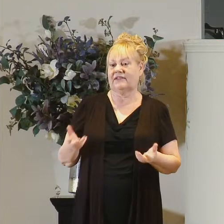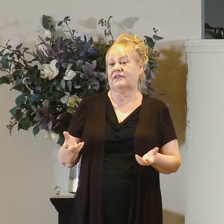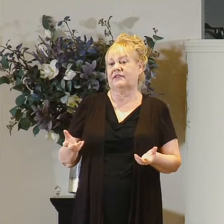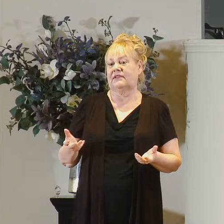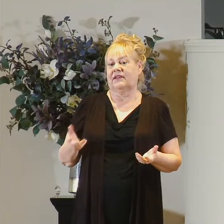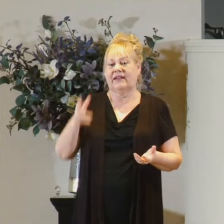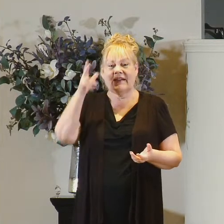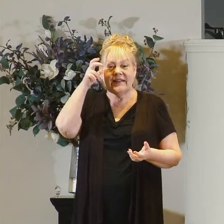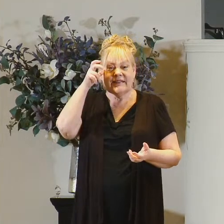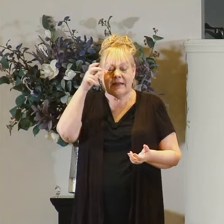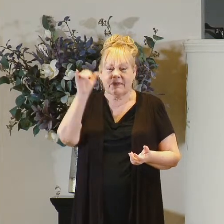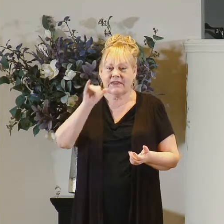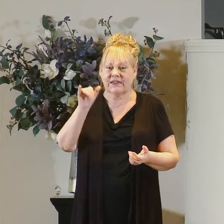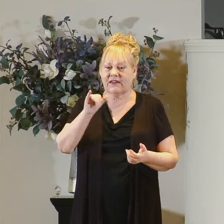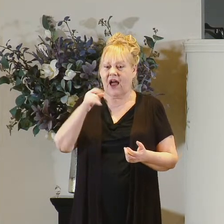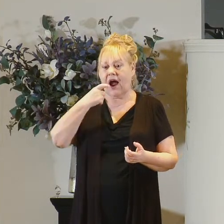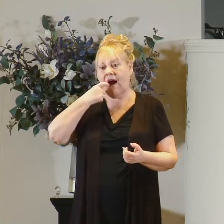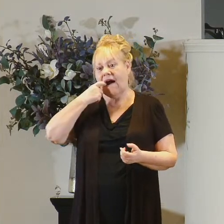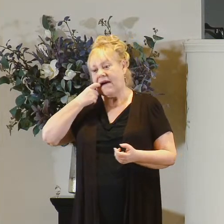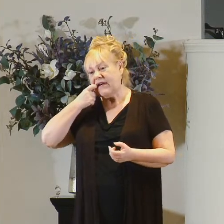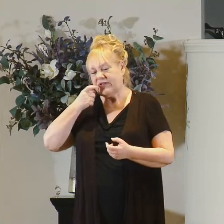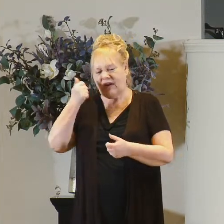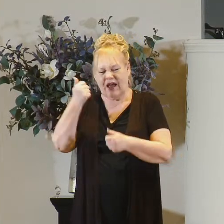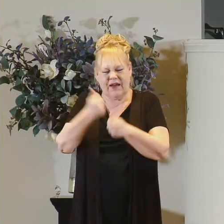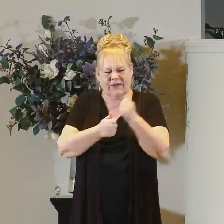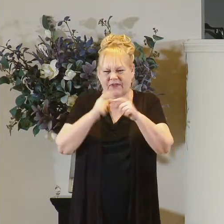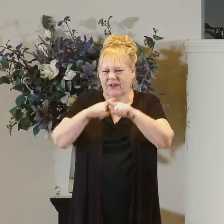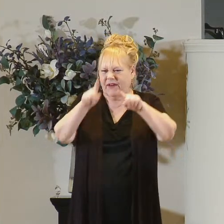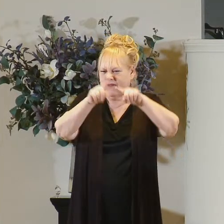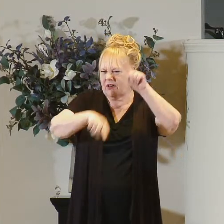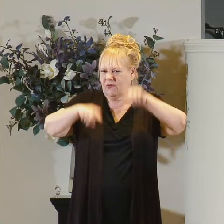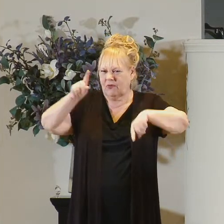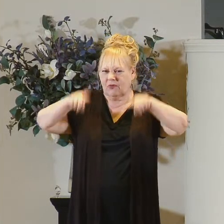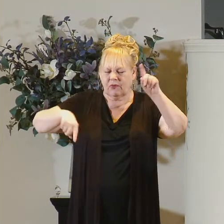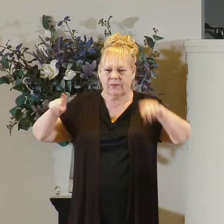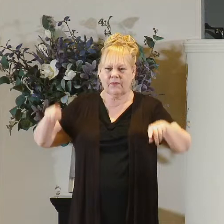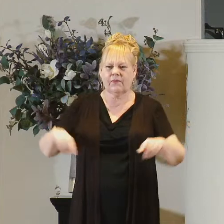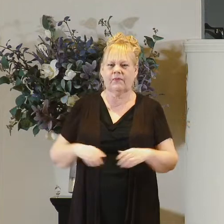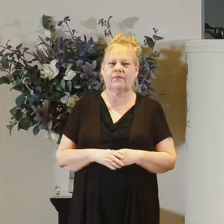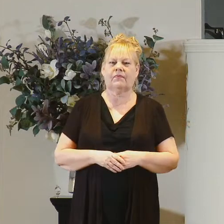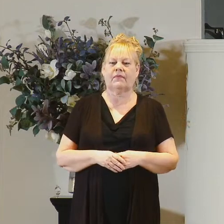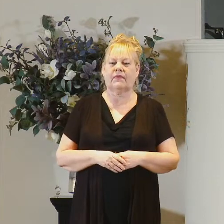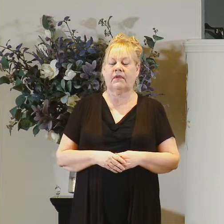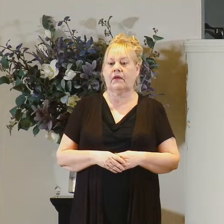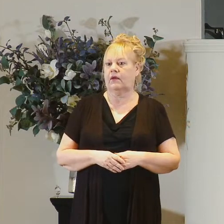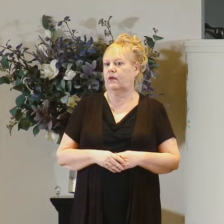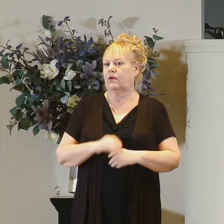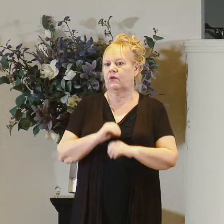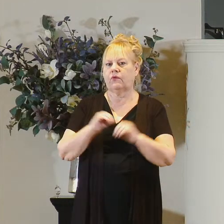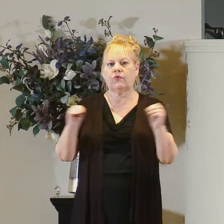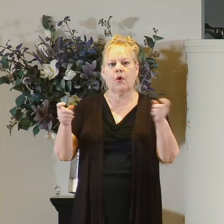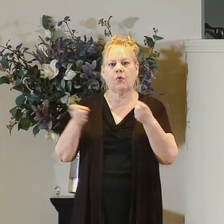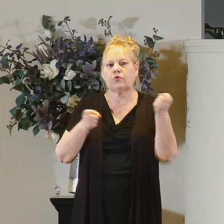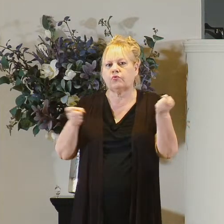demons like addiction of every kind and it's out of control